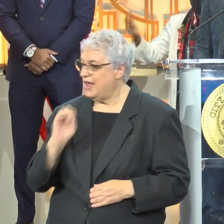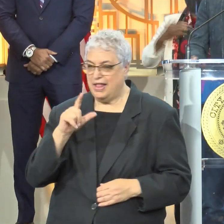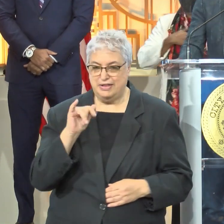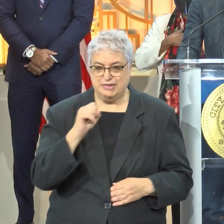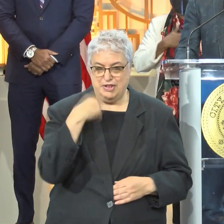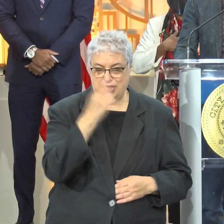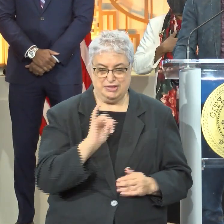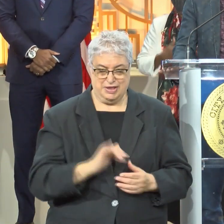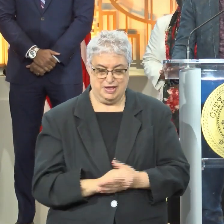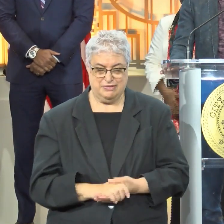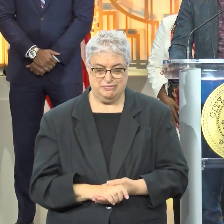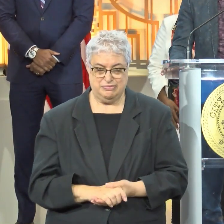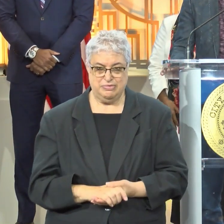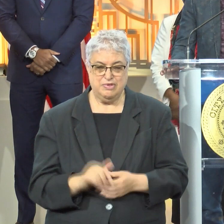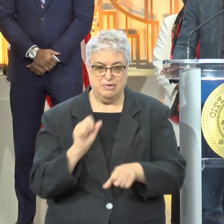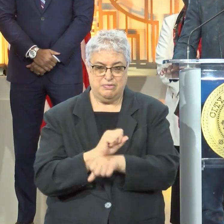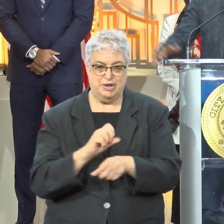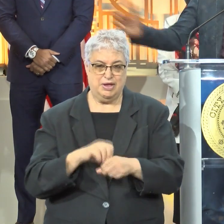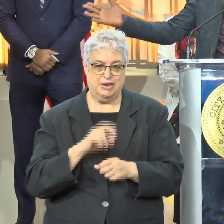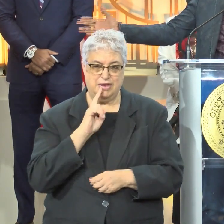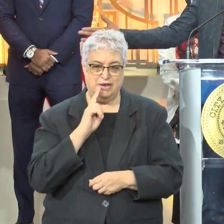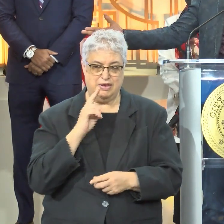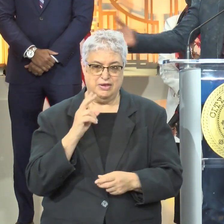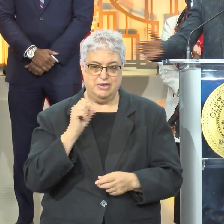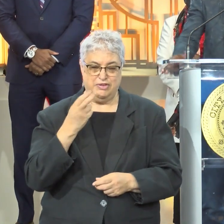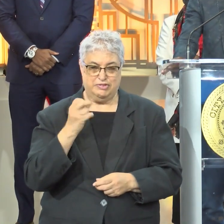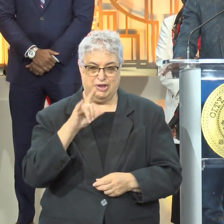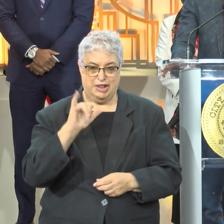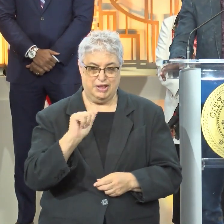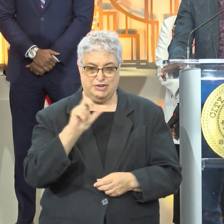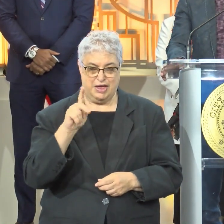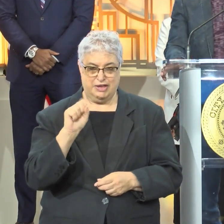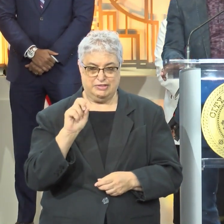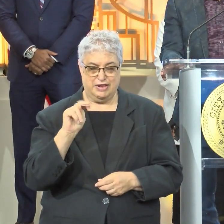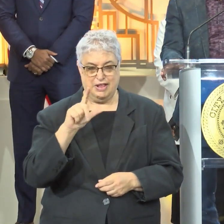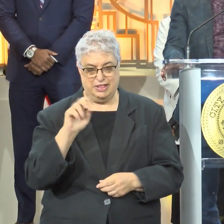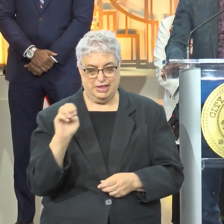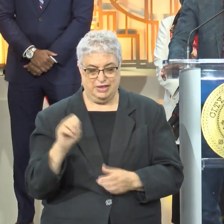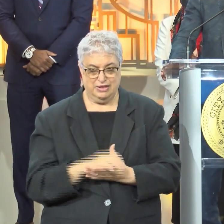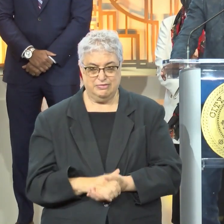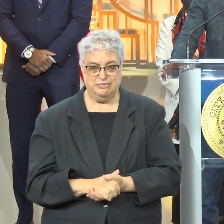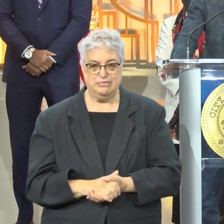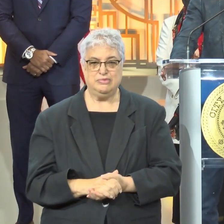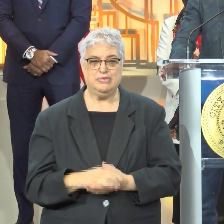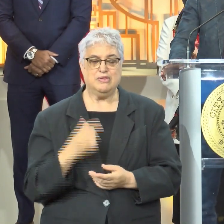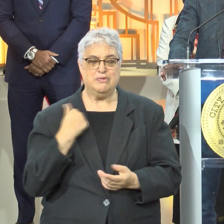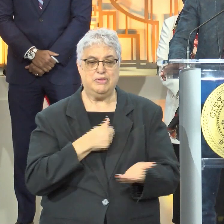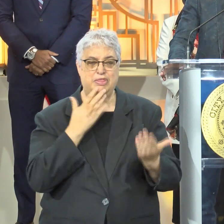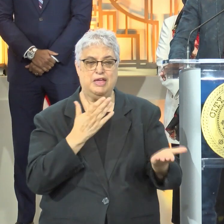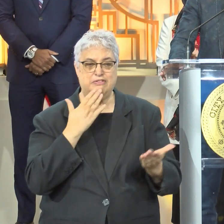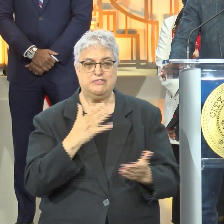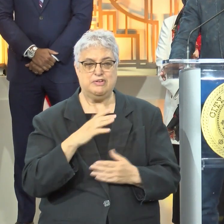Well, when you're working in Houston, you're under Sheila Jackson Lee or some sort of way. But we are thankful to God for Commissioner Ellis'